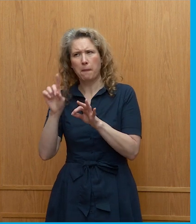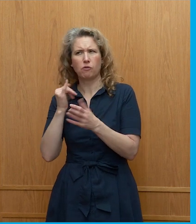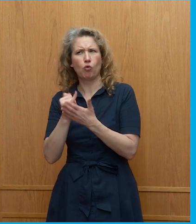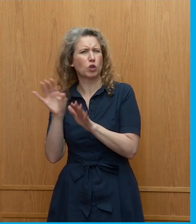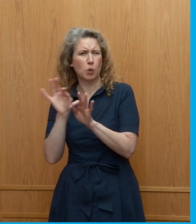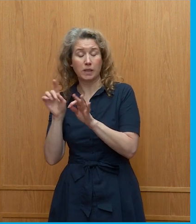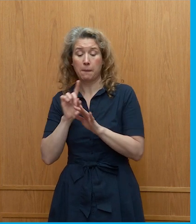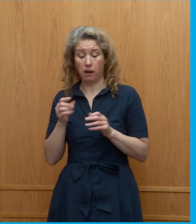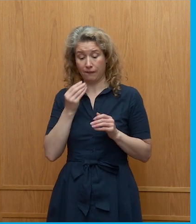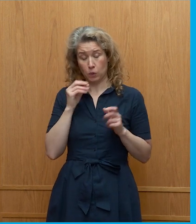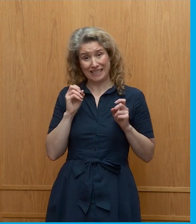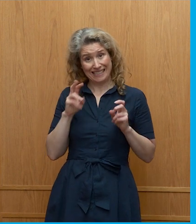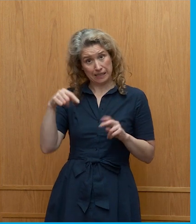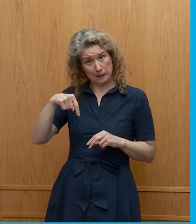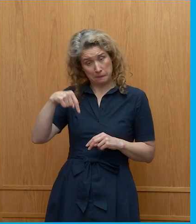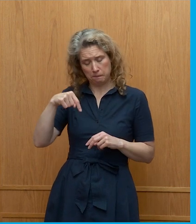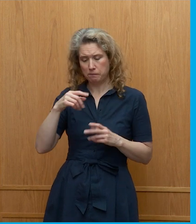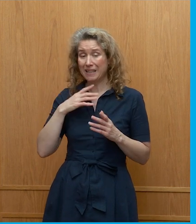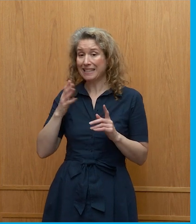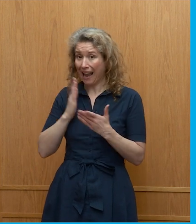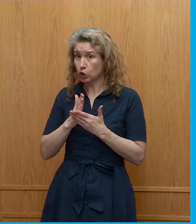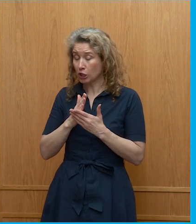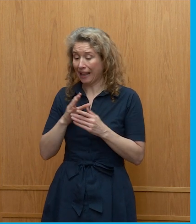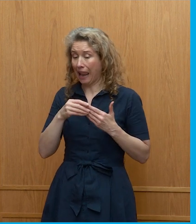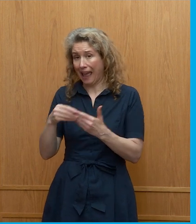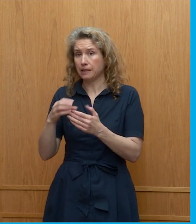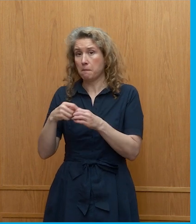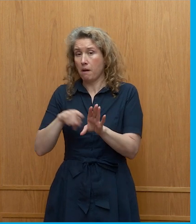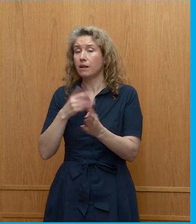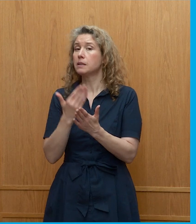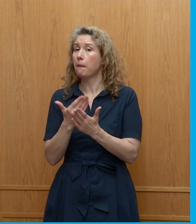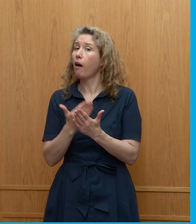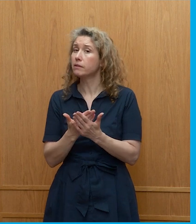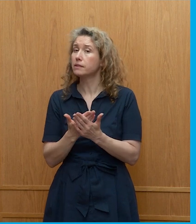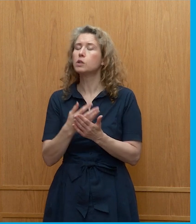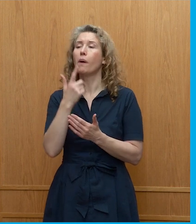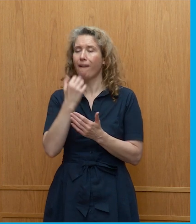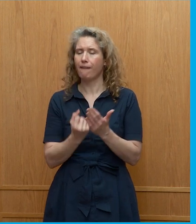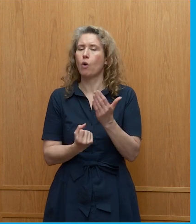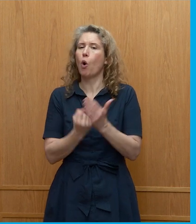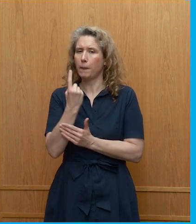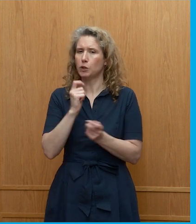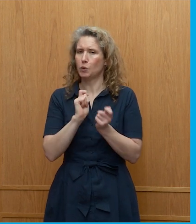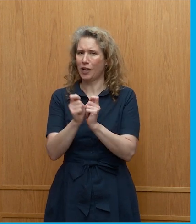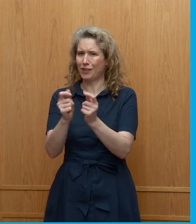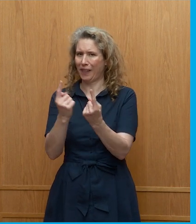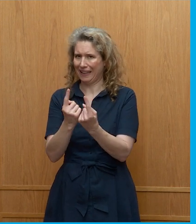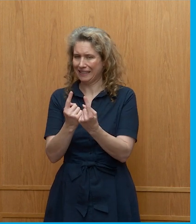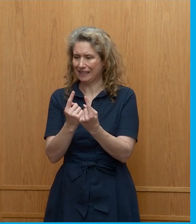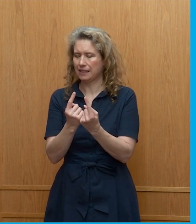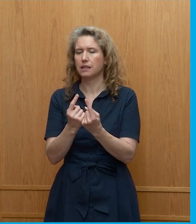a food system is kind of driven by demand so we have actually an opportunity to make changes and i hope that